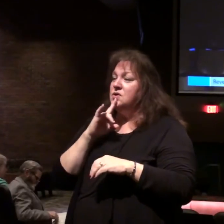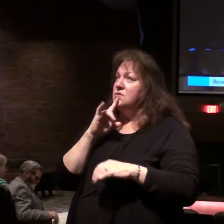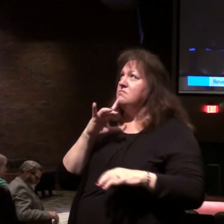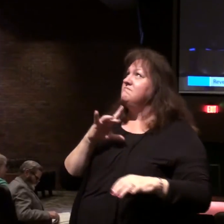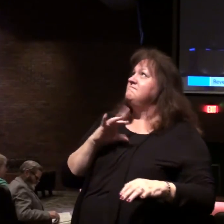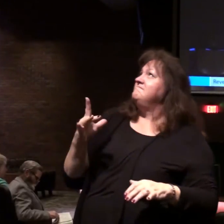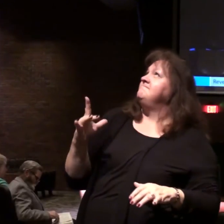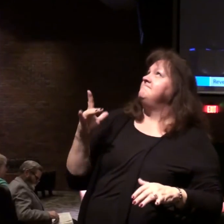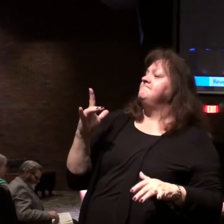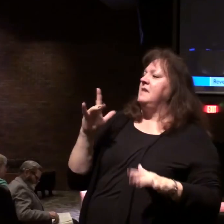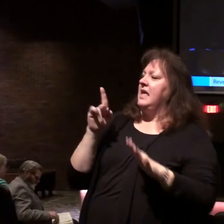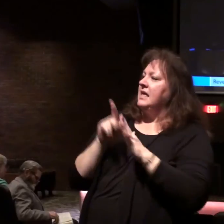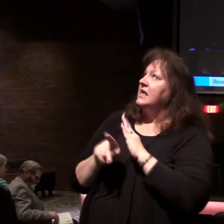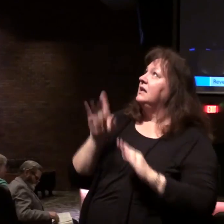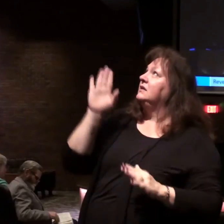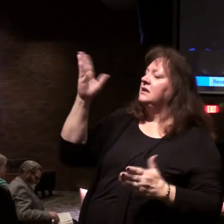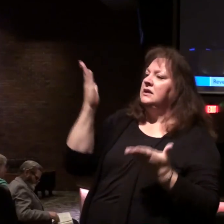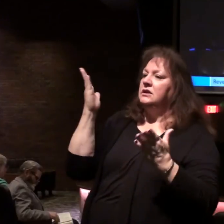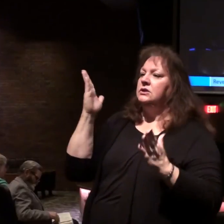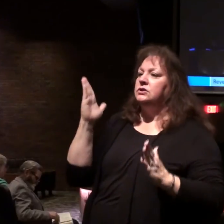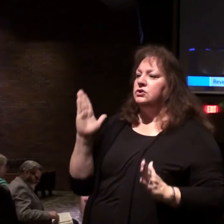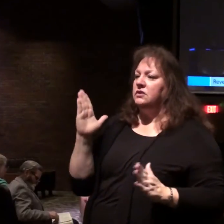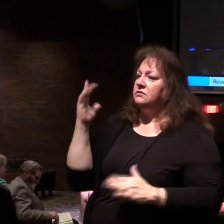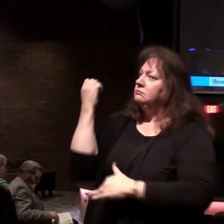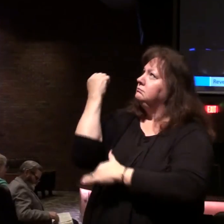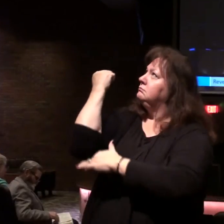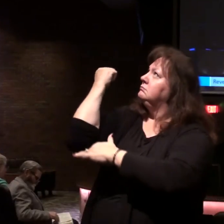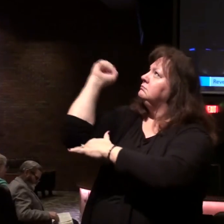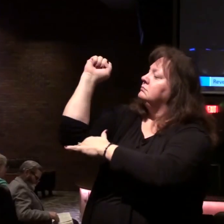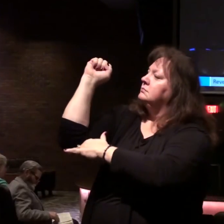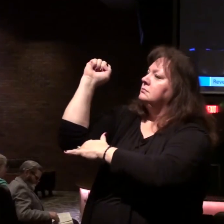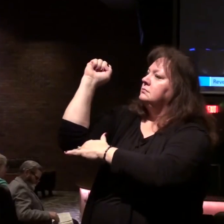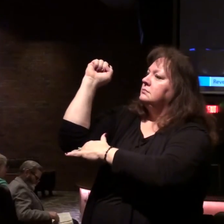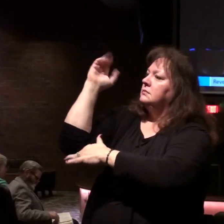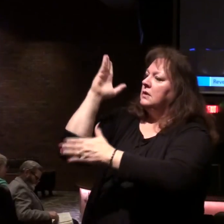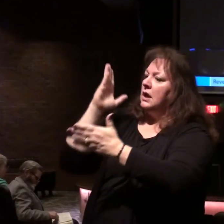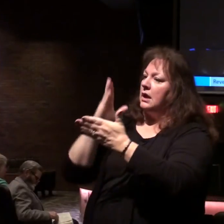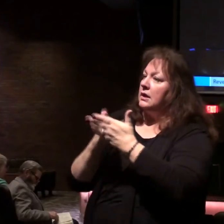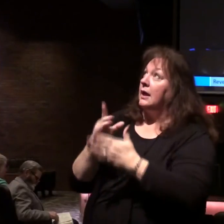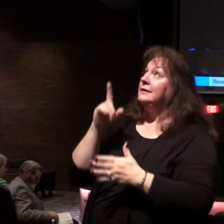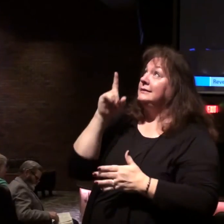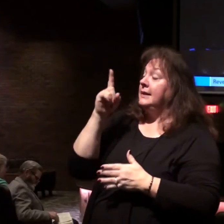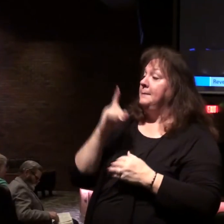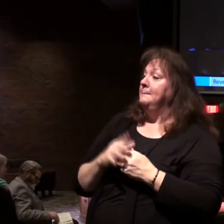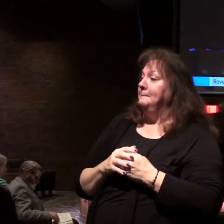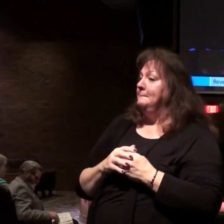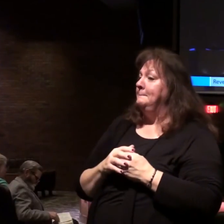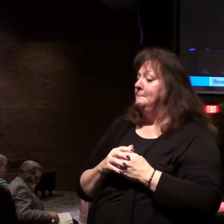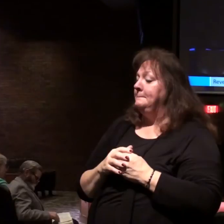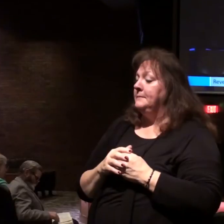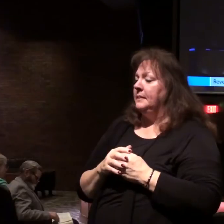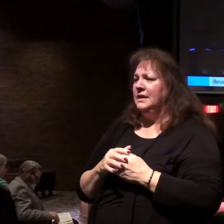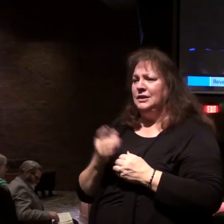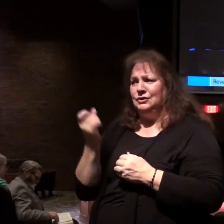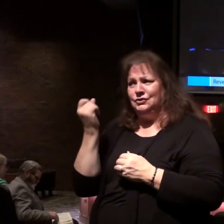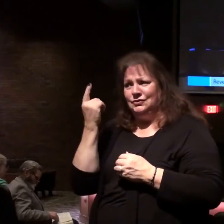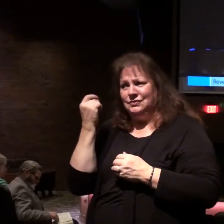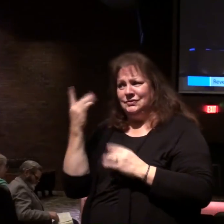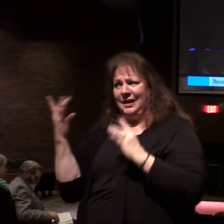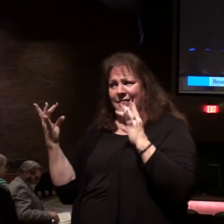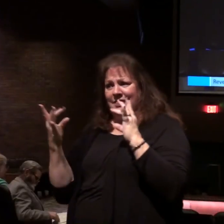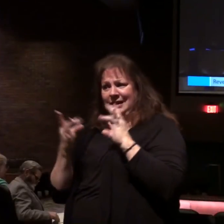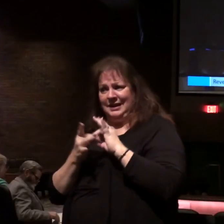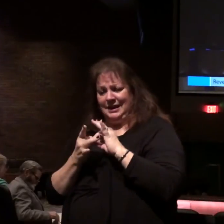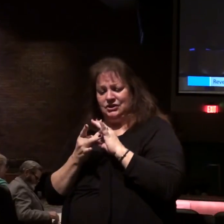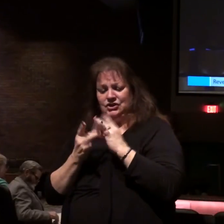servants in their rebellion against him. so you see the connection